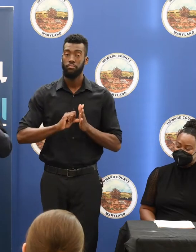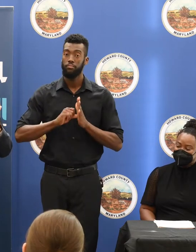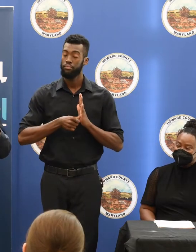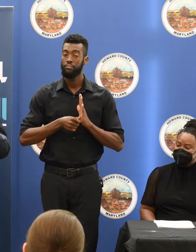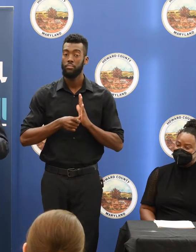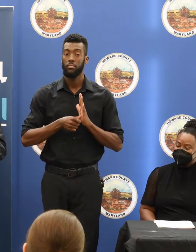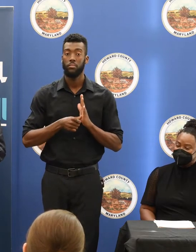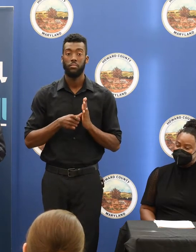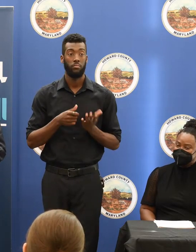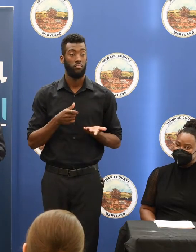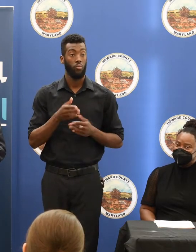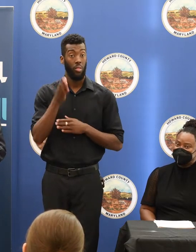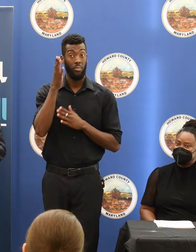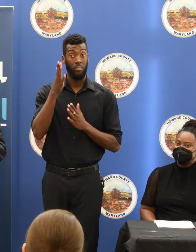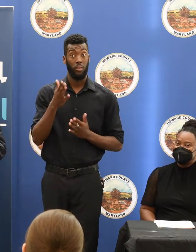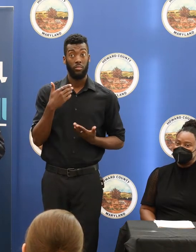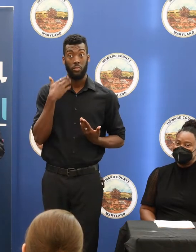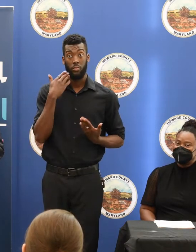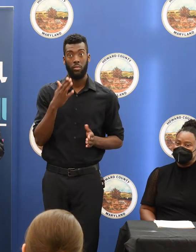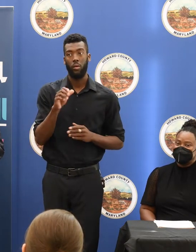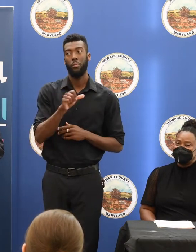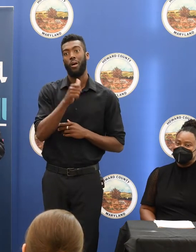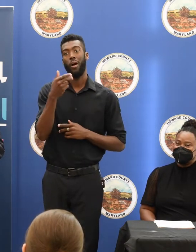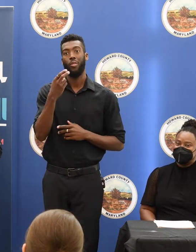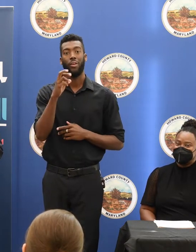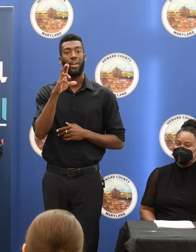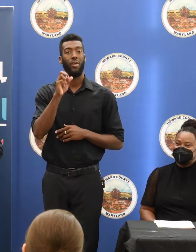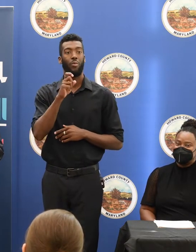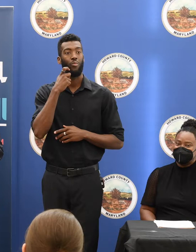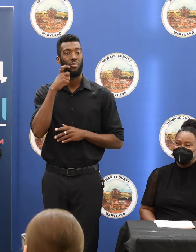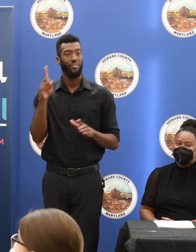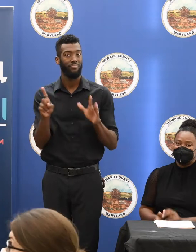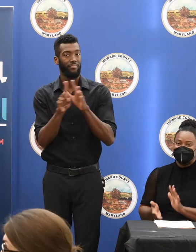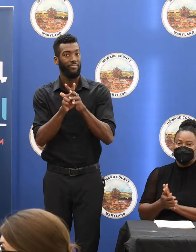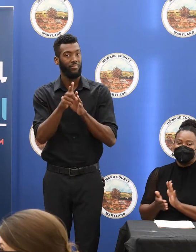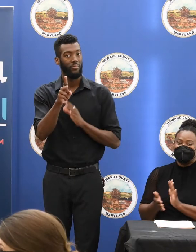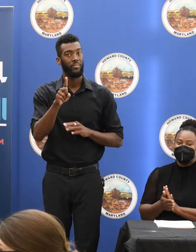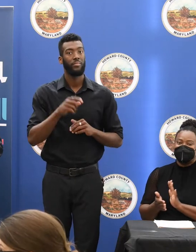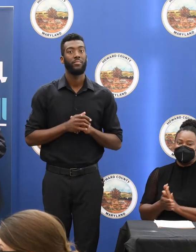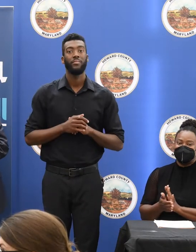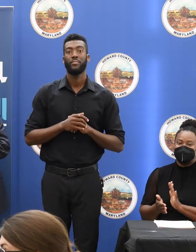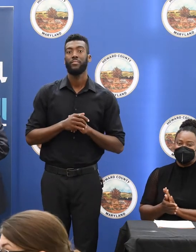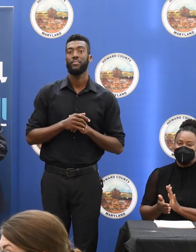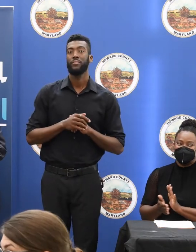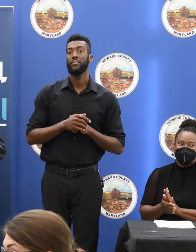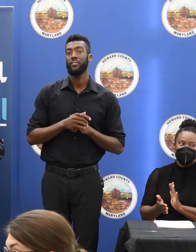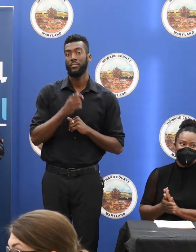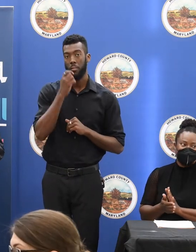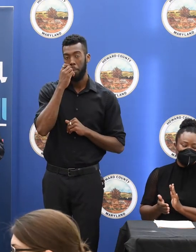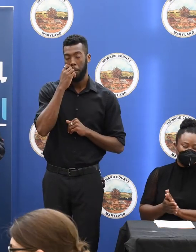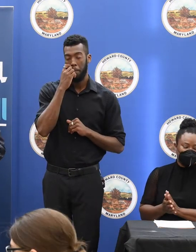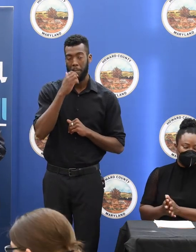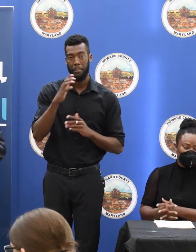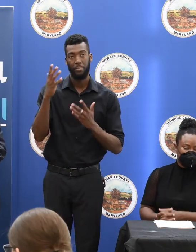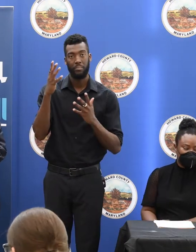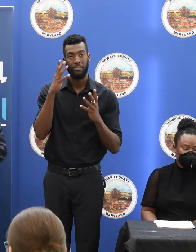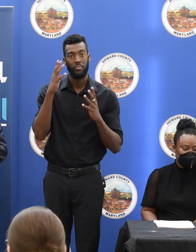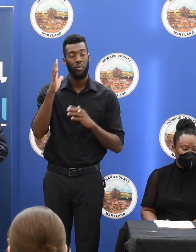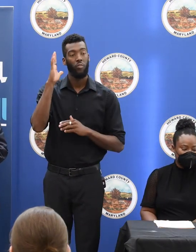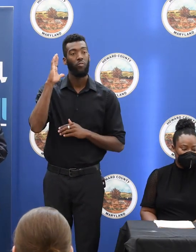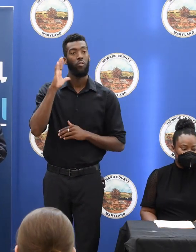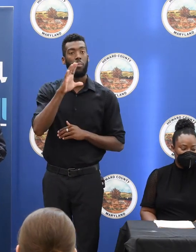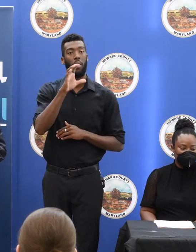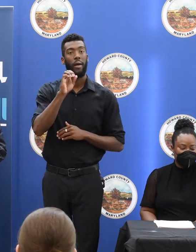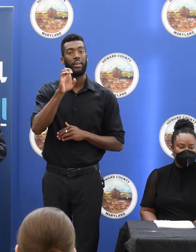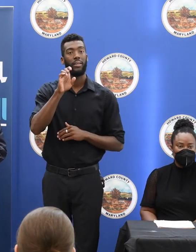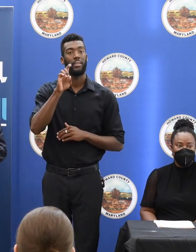didn't know who the speaker was going to be. Oh, and there's another hero of mine, Liz Bobo, former delegate. Welcome, Liz. Former delegate, former county exec, and a